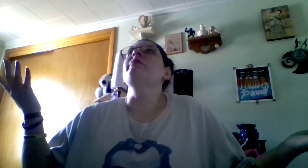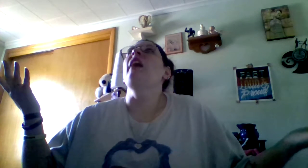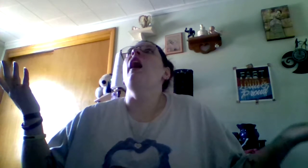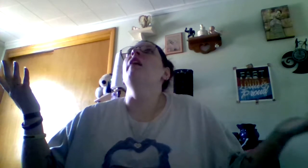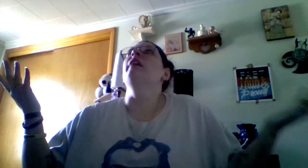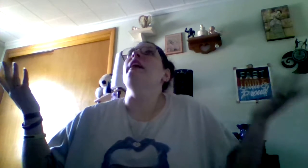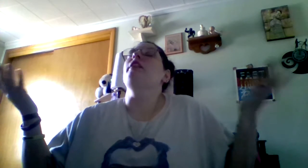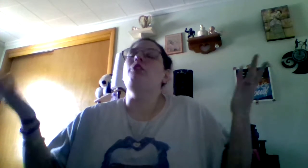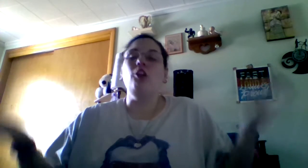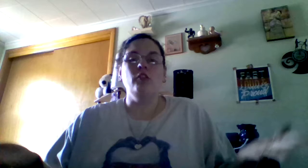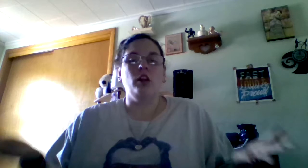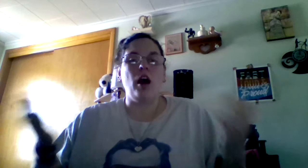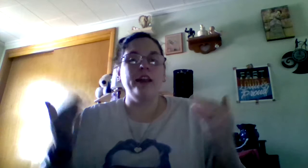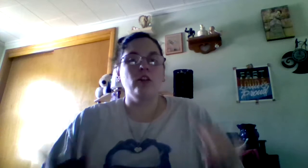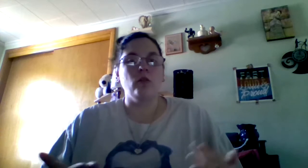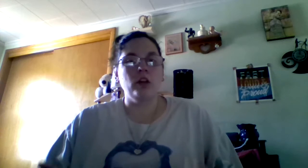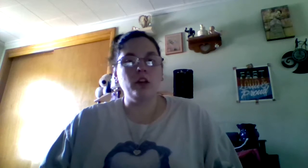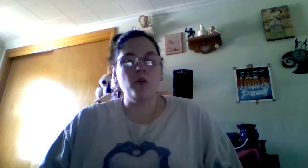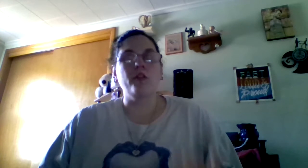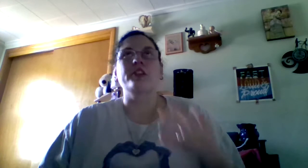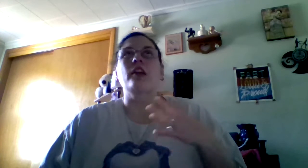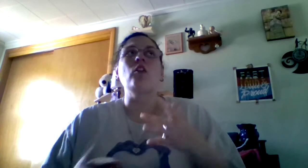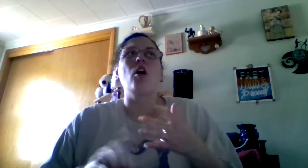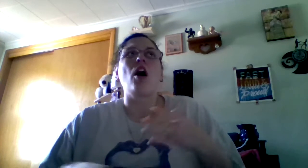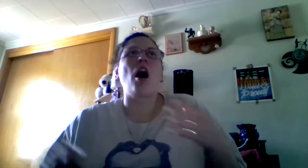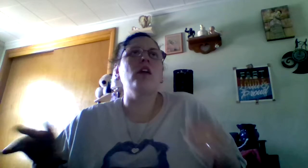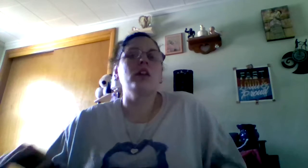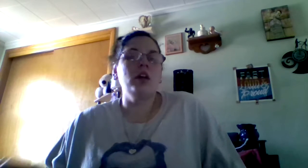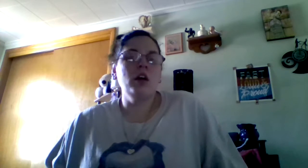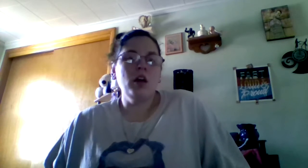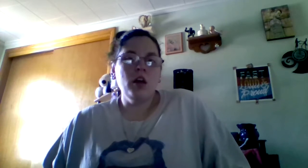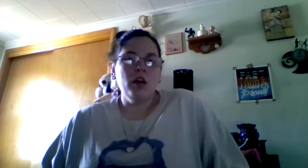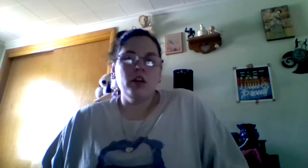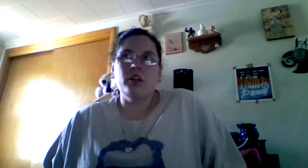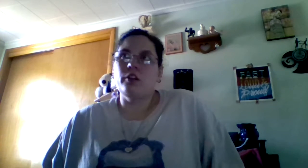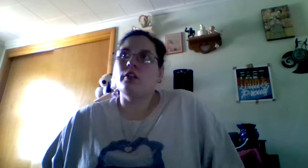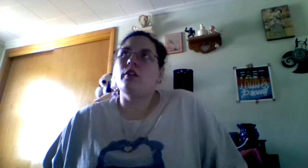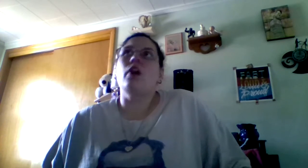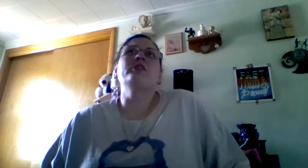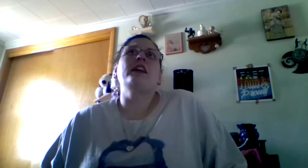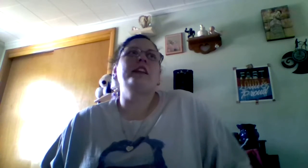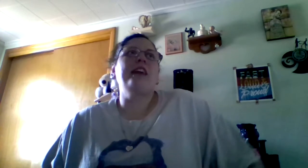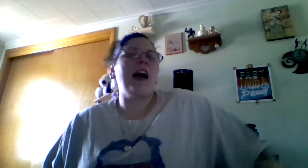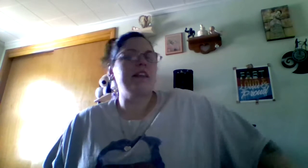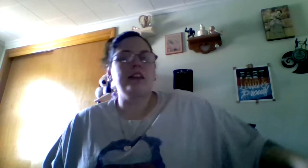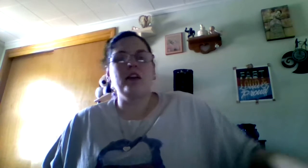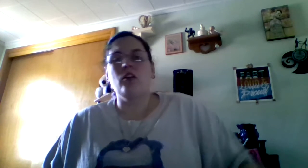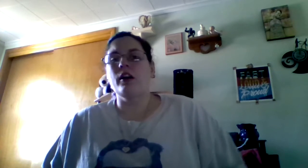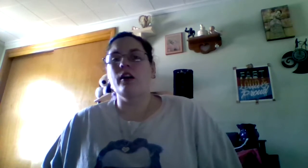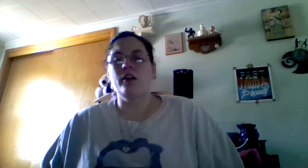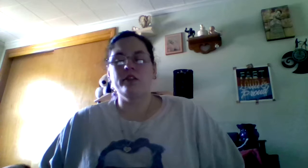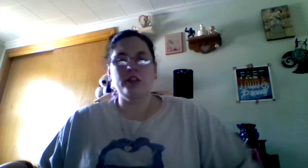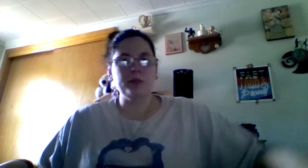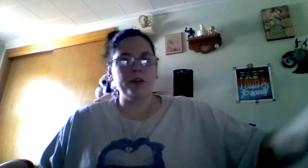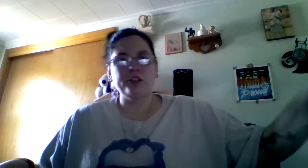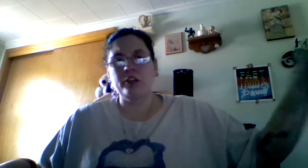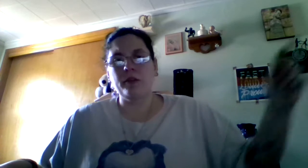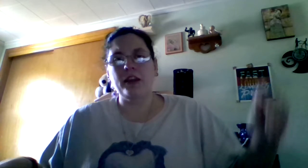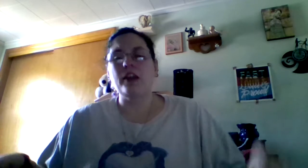I'm like, dude, I don't want to come over. He's like, oh, I'll, I'll send a taxi, or this person will come and get you.